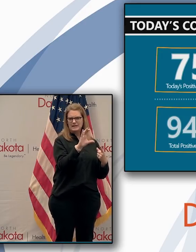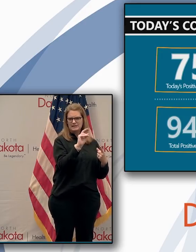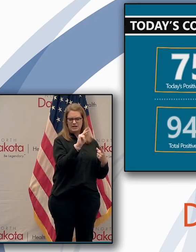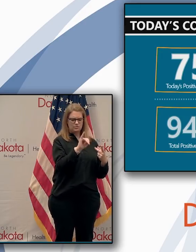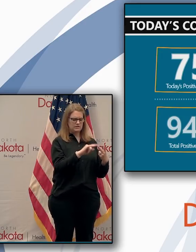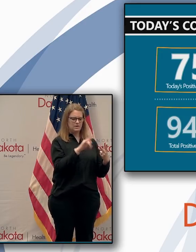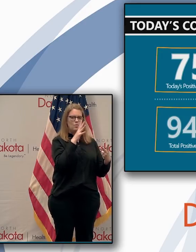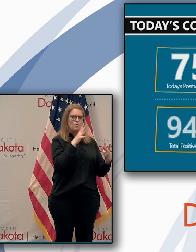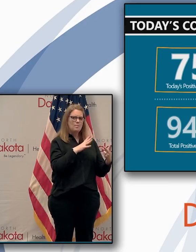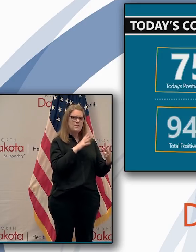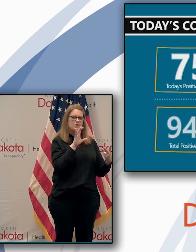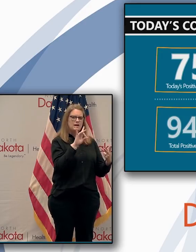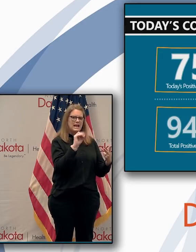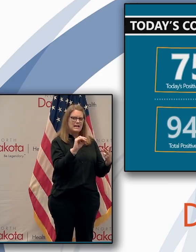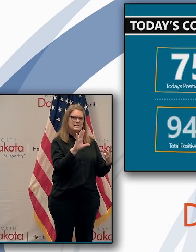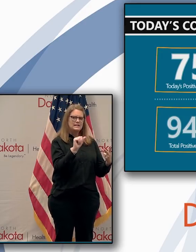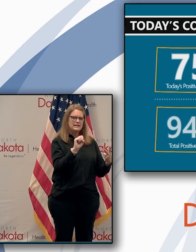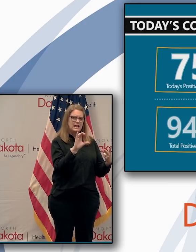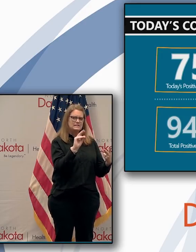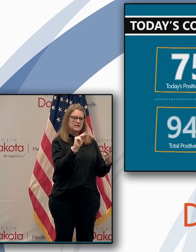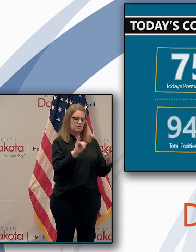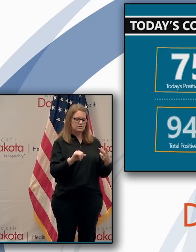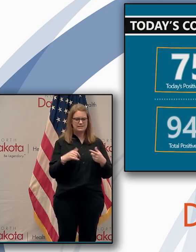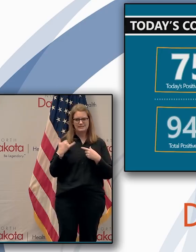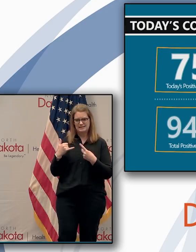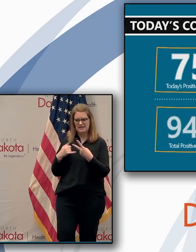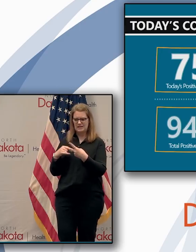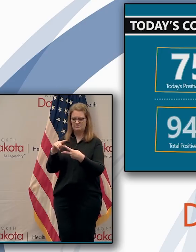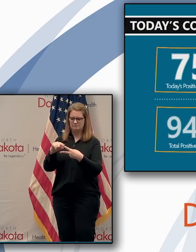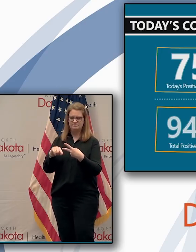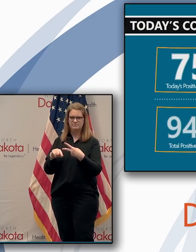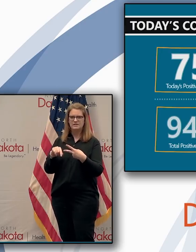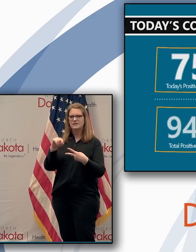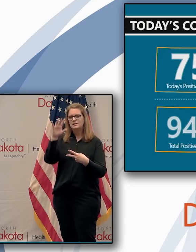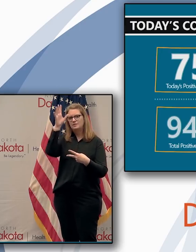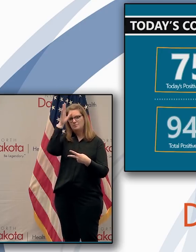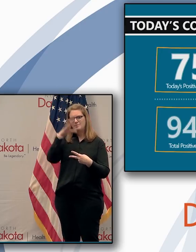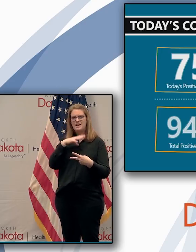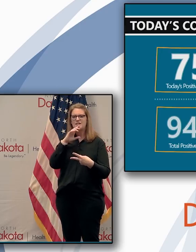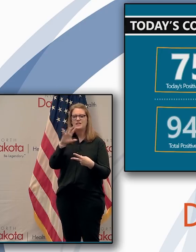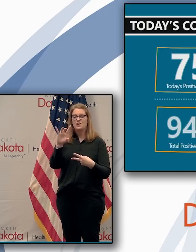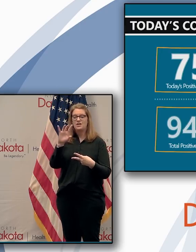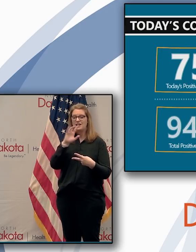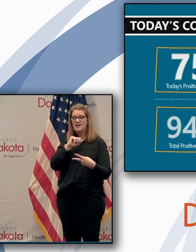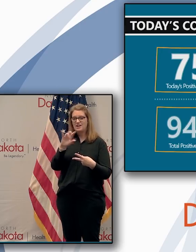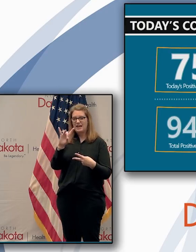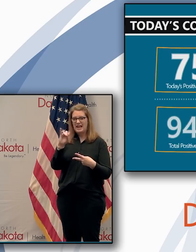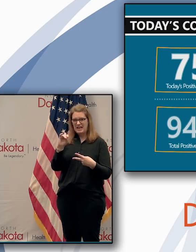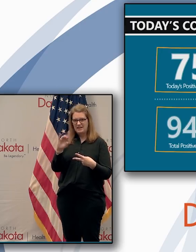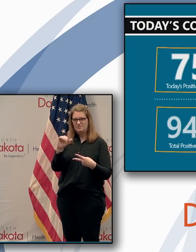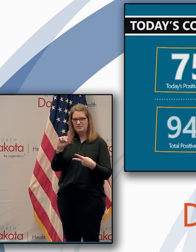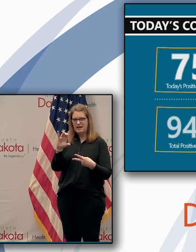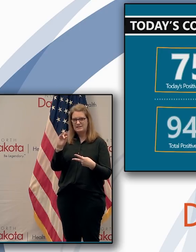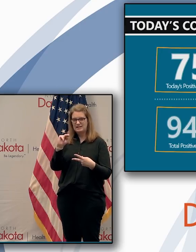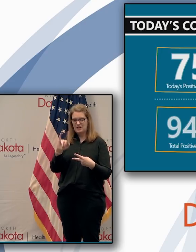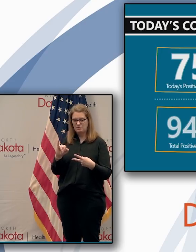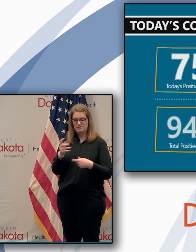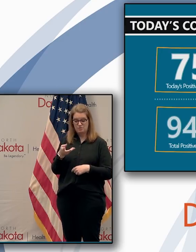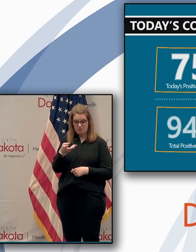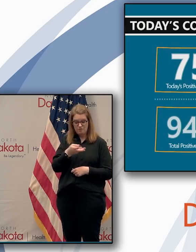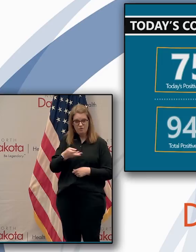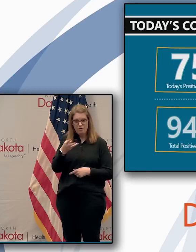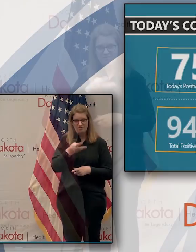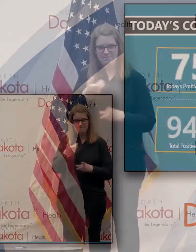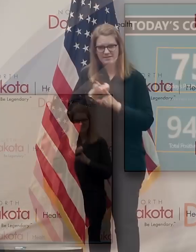a woman in their 80s from Cass County and then today two men in their 80s from Cass County all four had underlying health conditions and